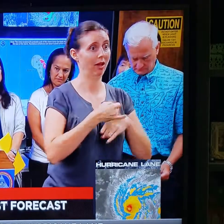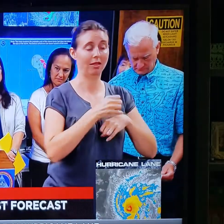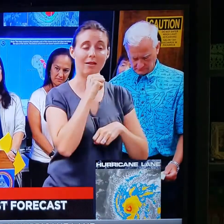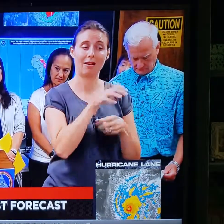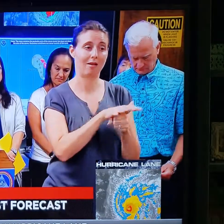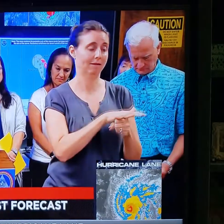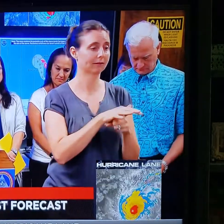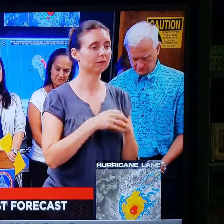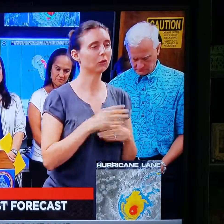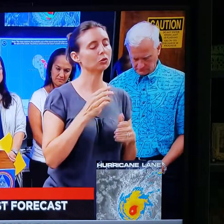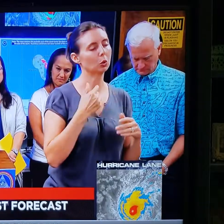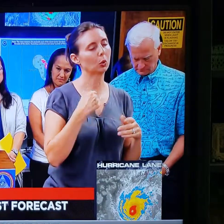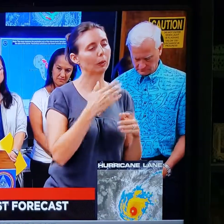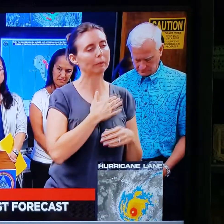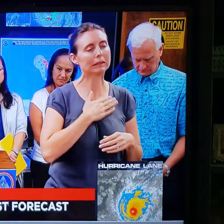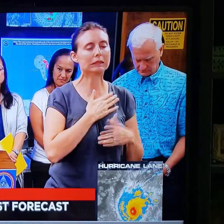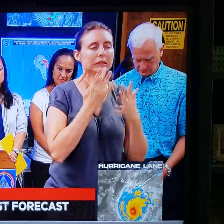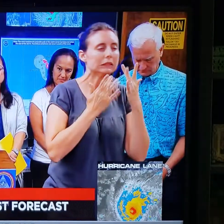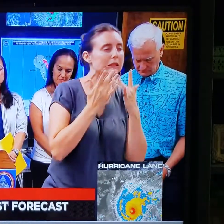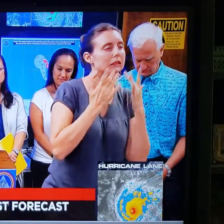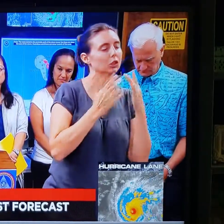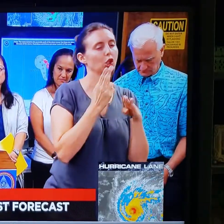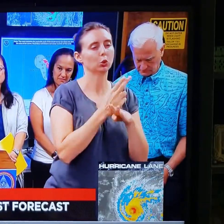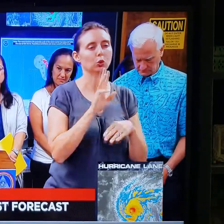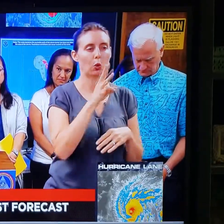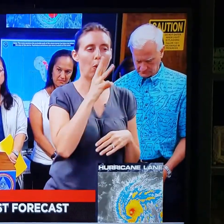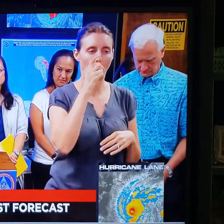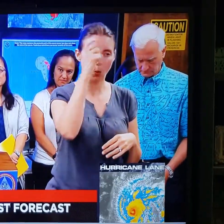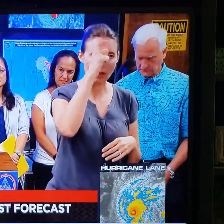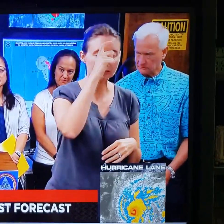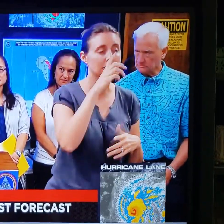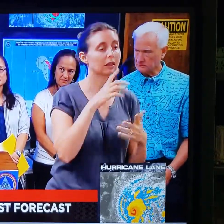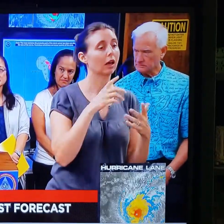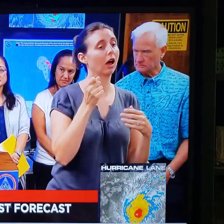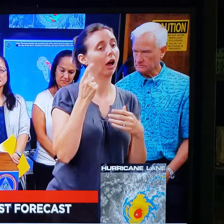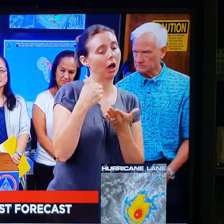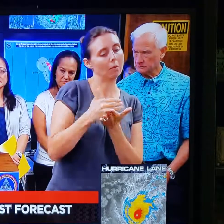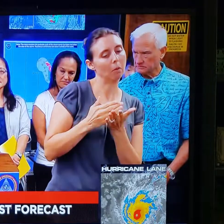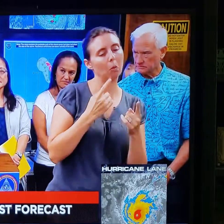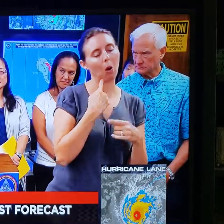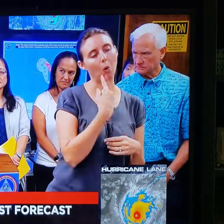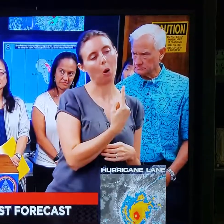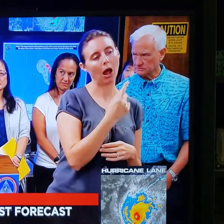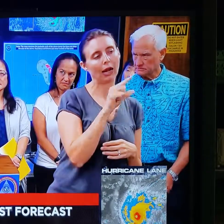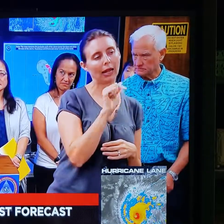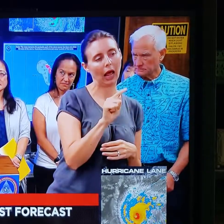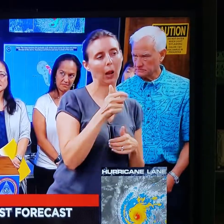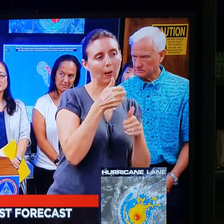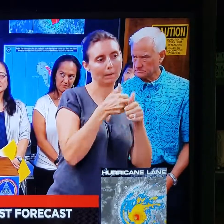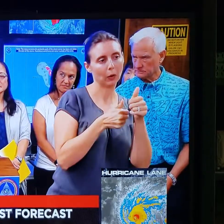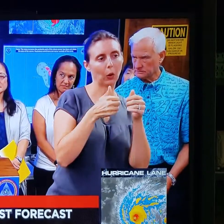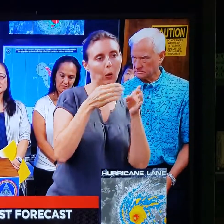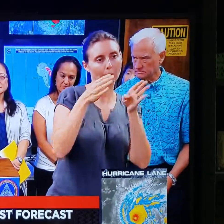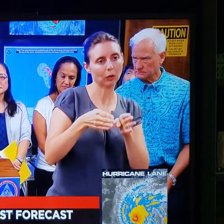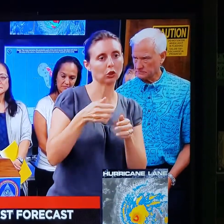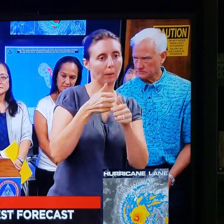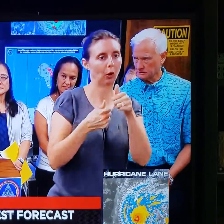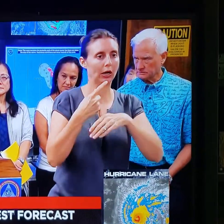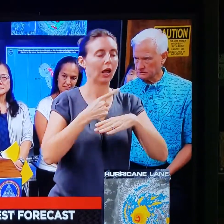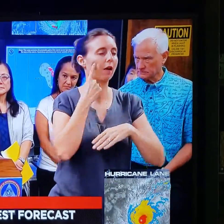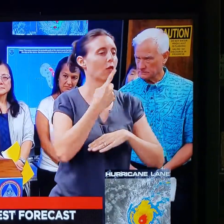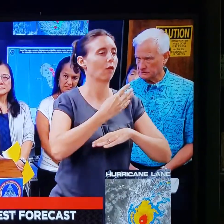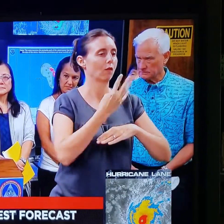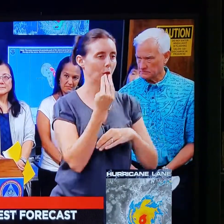ask people to conserve, use water wisely, and budget for about a gallon per person per day for a 14 day